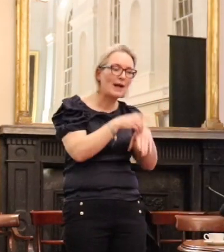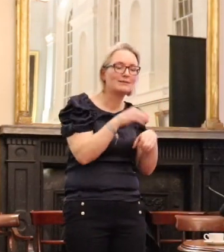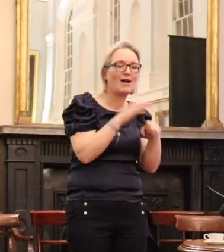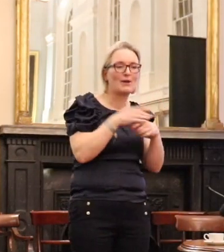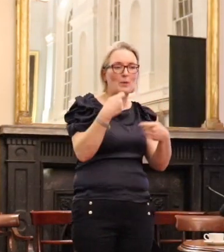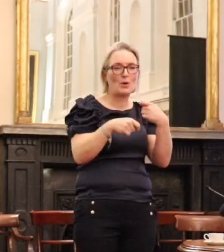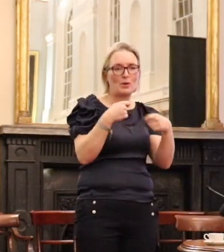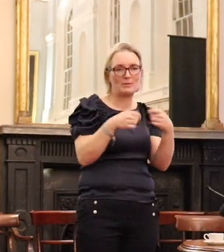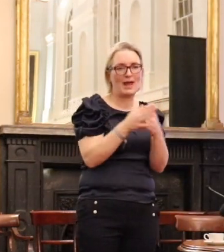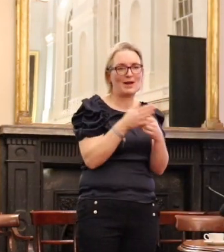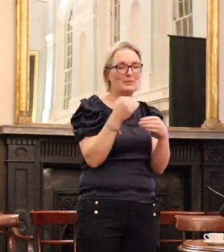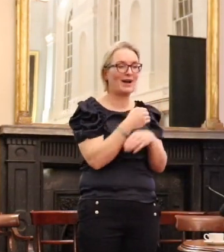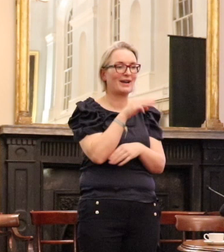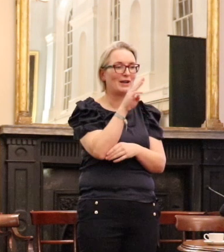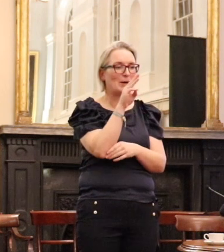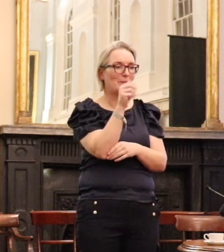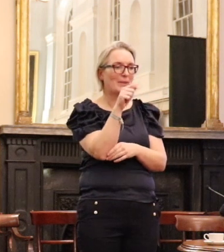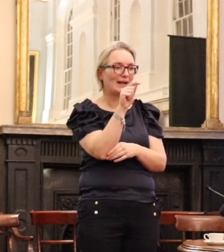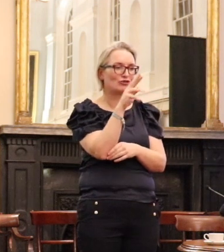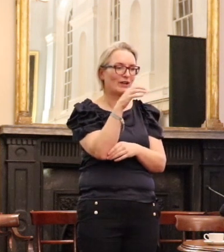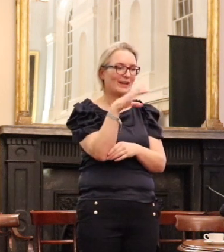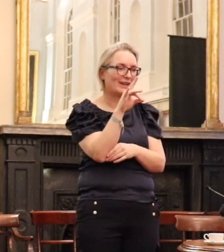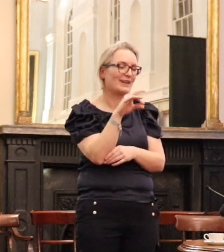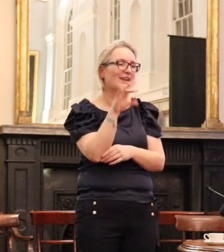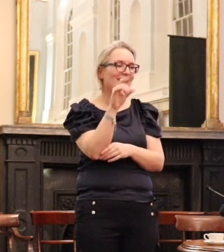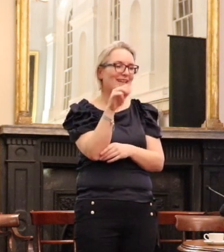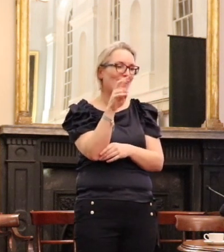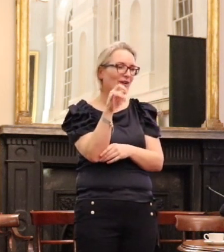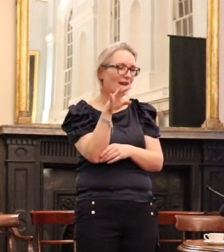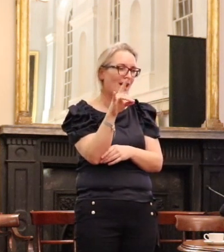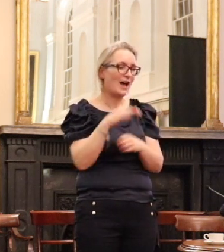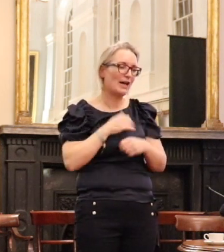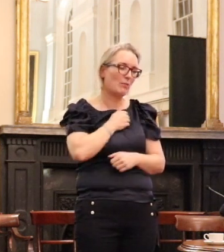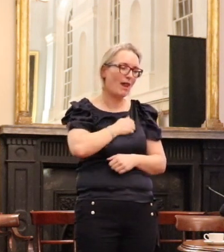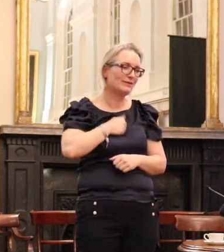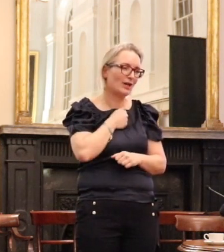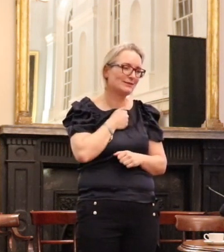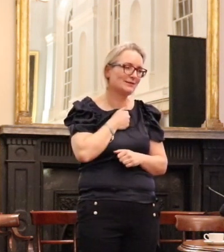apologise in advance because,